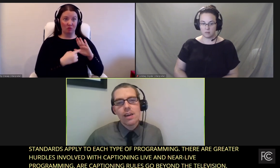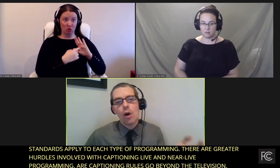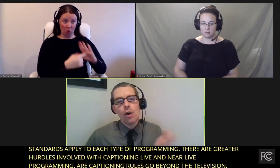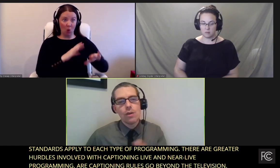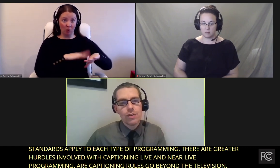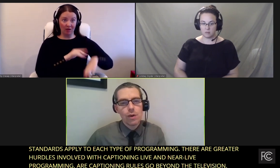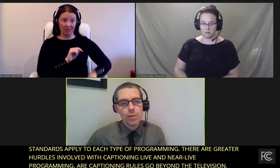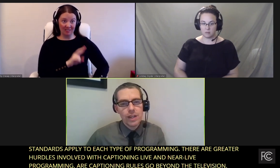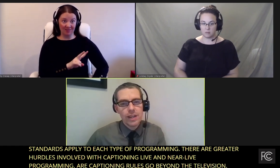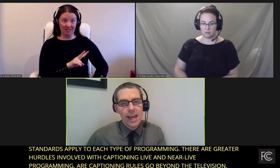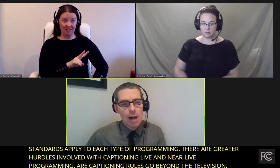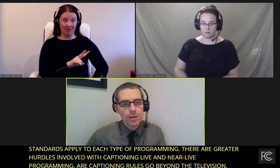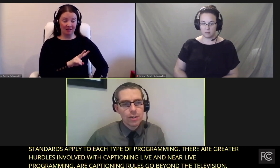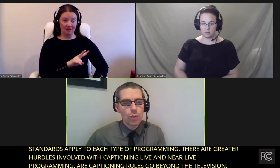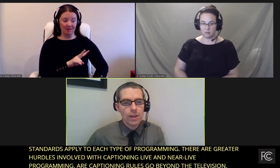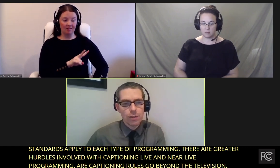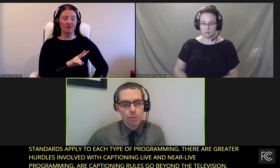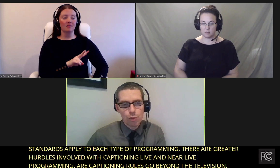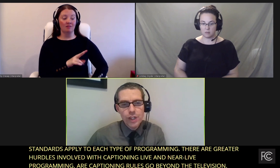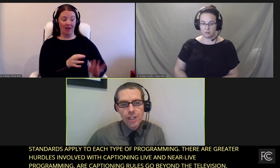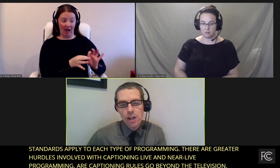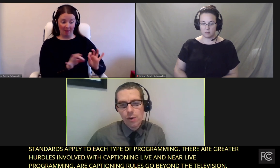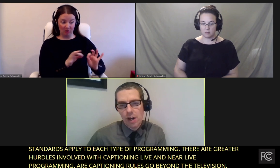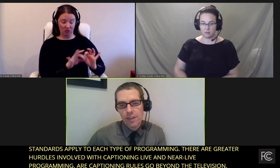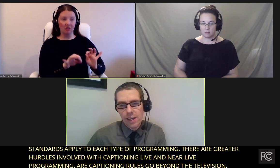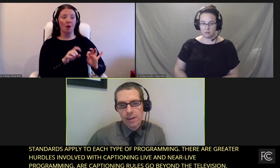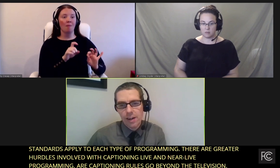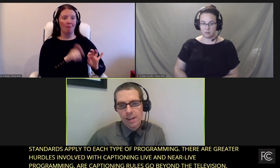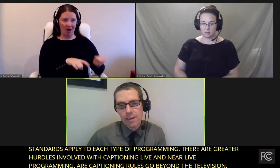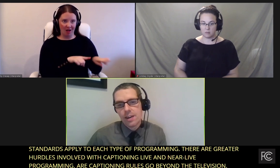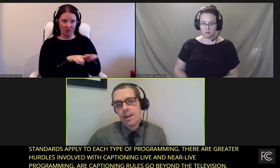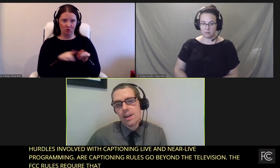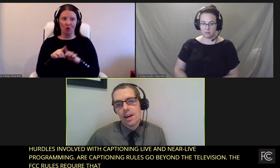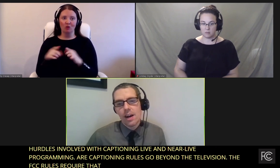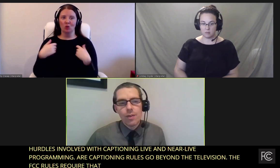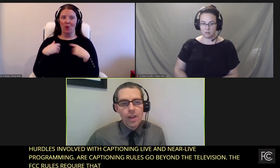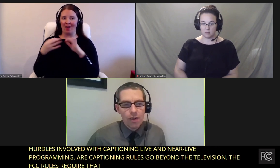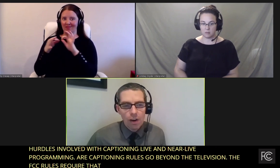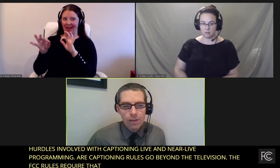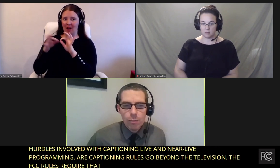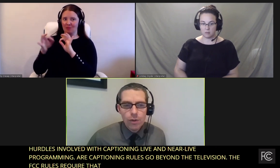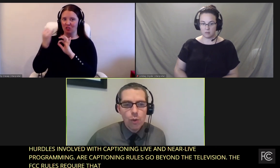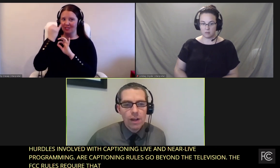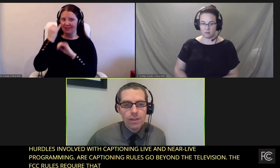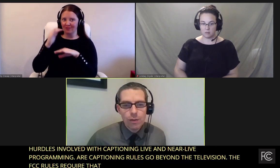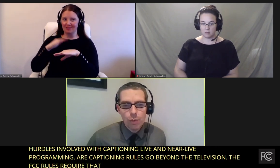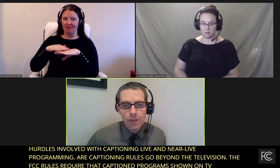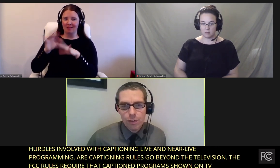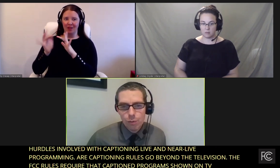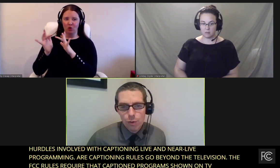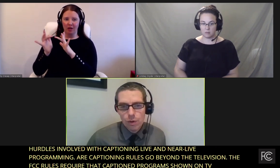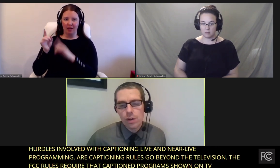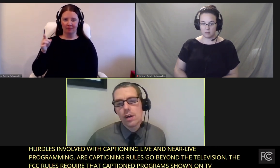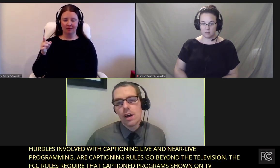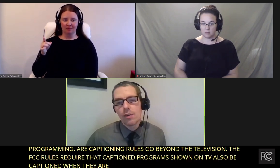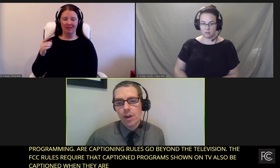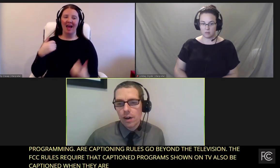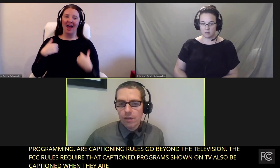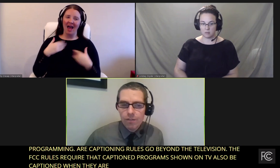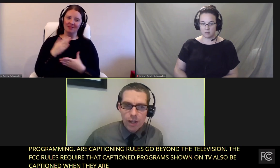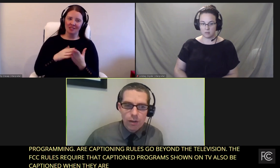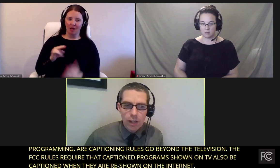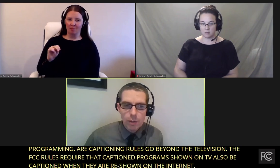that they also be captioned when they're re-shown on the internet. There are some nuances with this rule